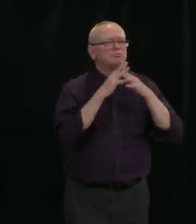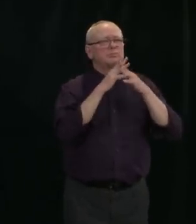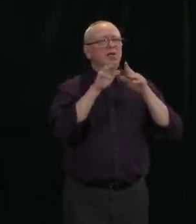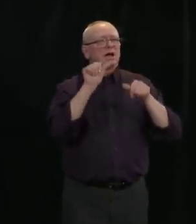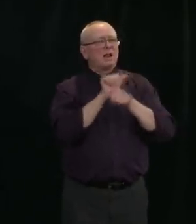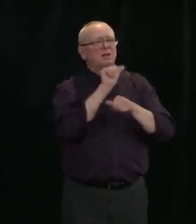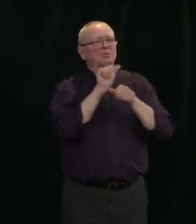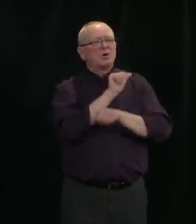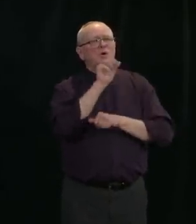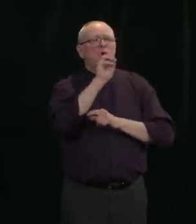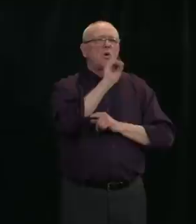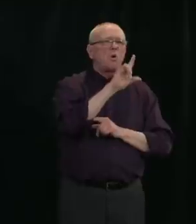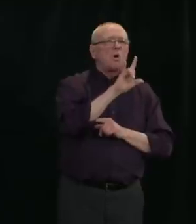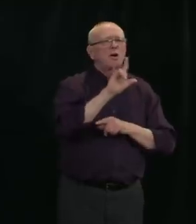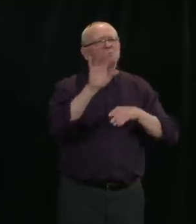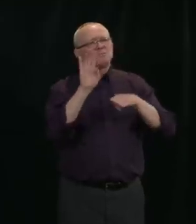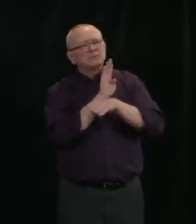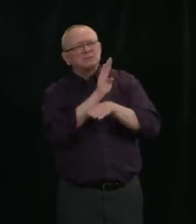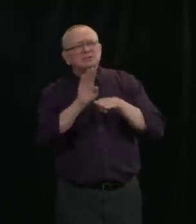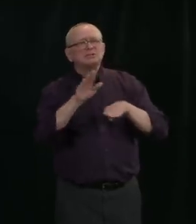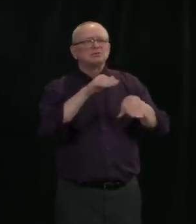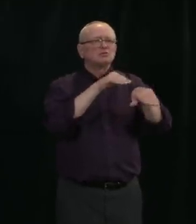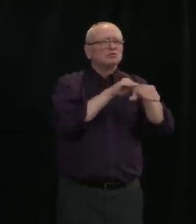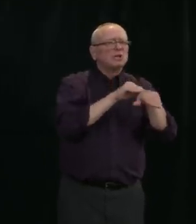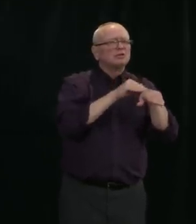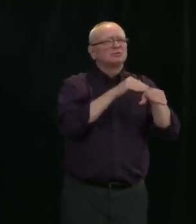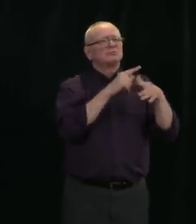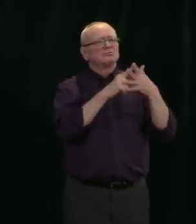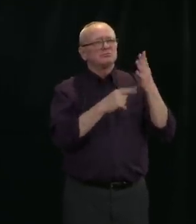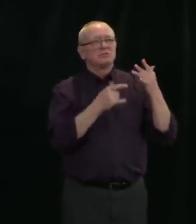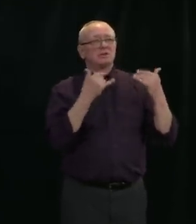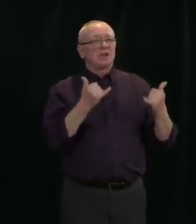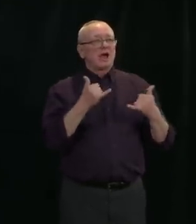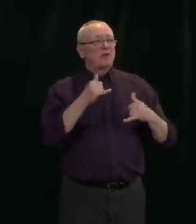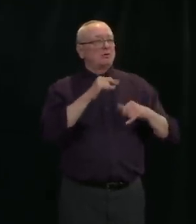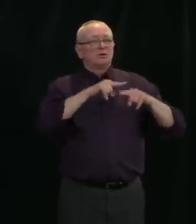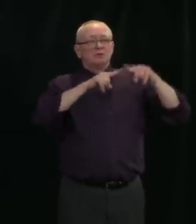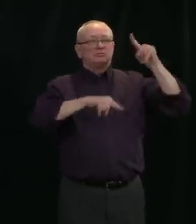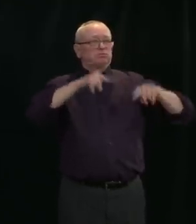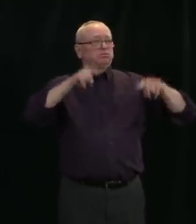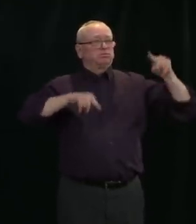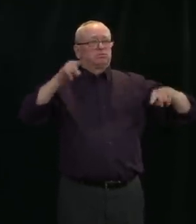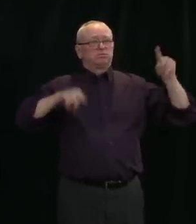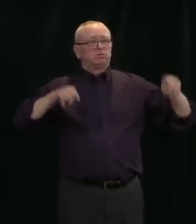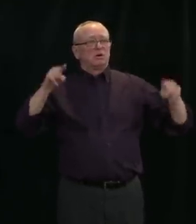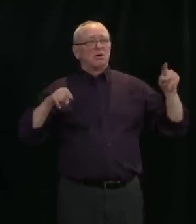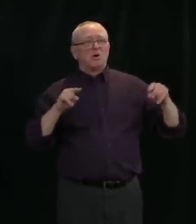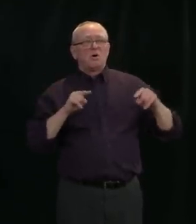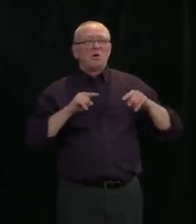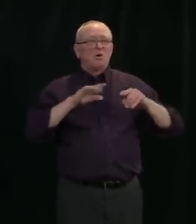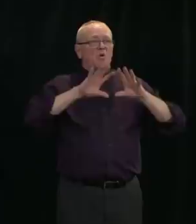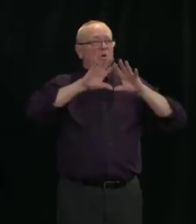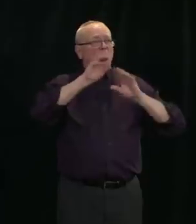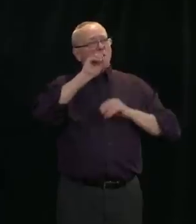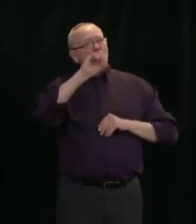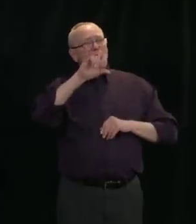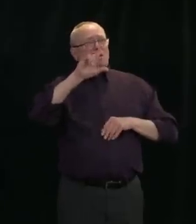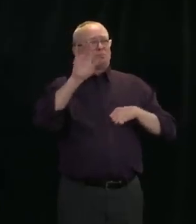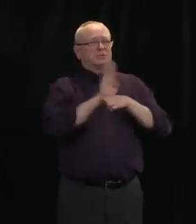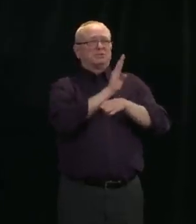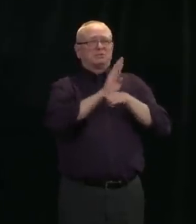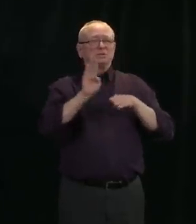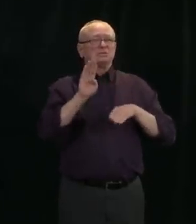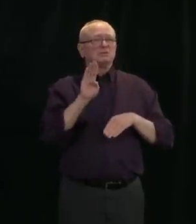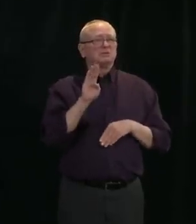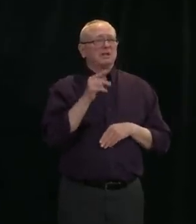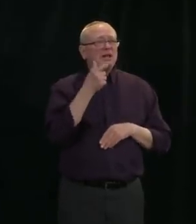global corporation, best known to most Albertans, perhaps as a provider of gas and electricity, and they have offered to contribute up to